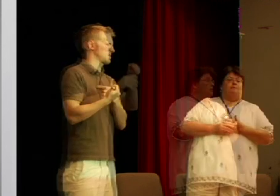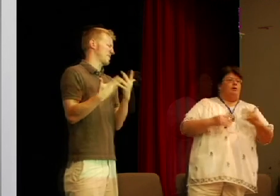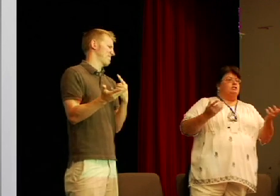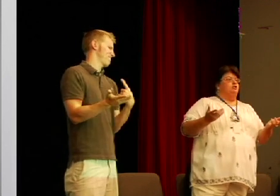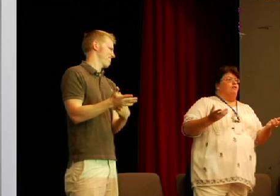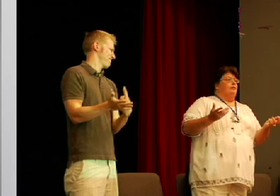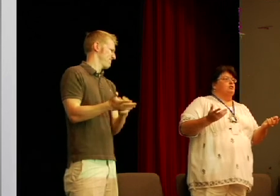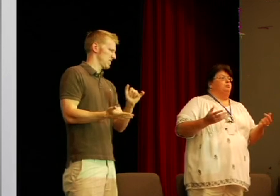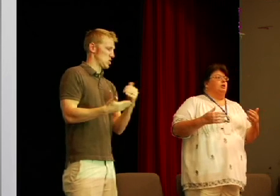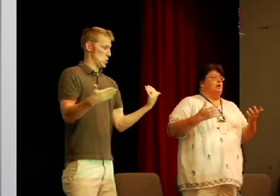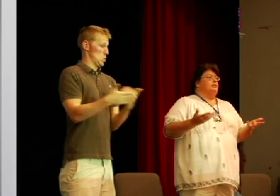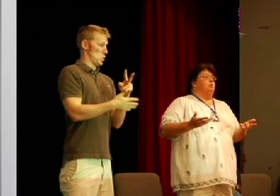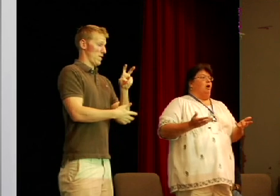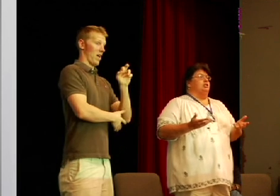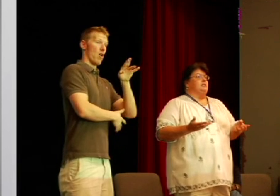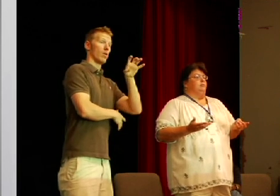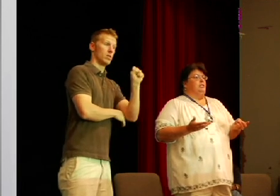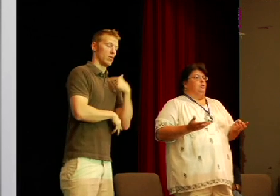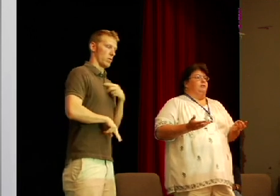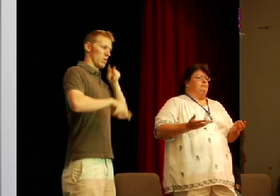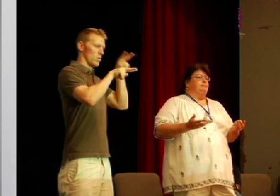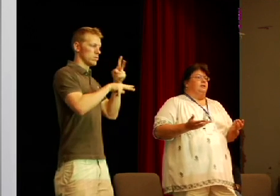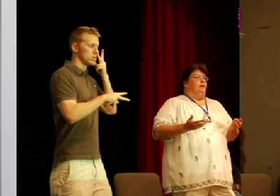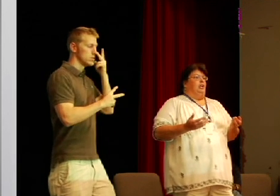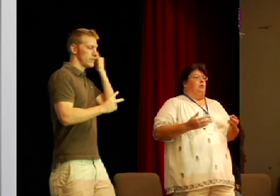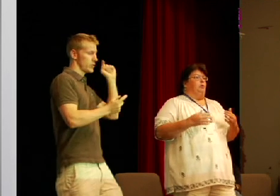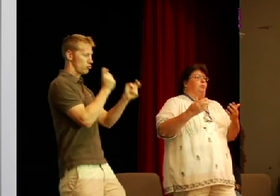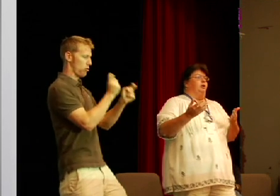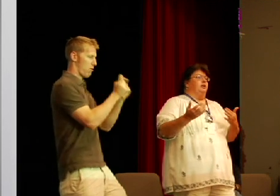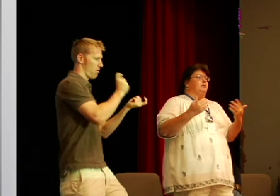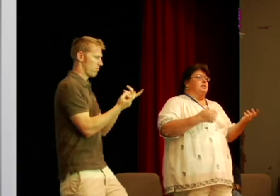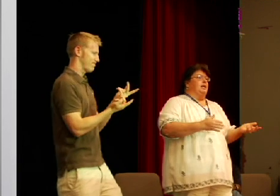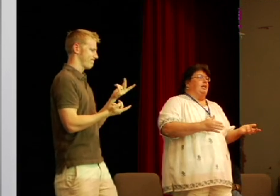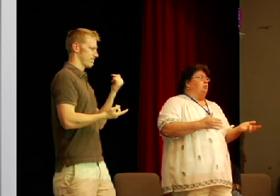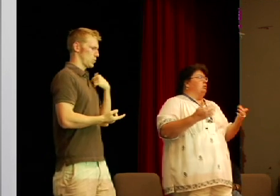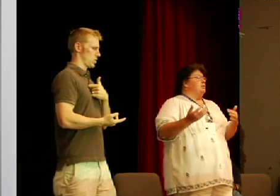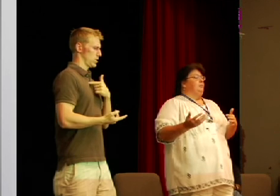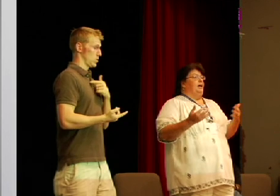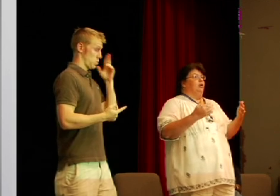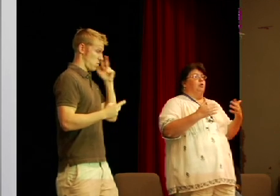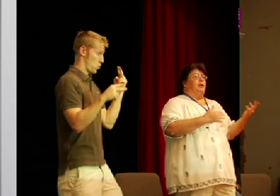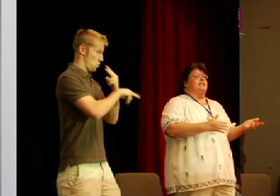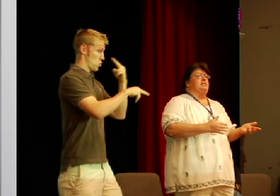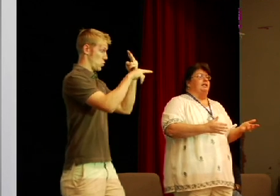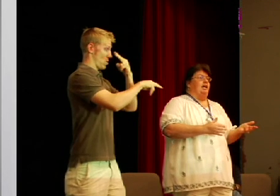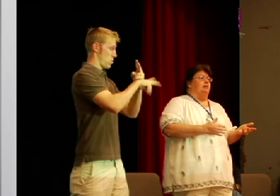number one it's a new virus we're constantly watching to see what it's doing you know we were wondering if it was going to get any worse any better were we going to see it again